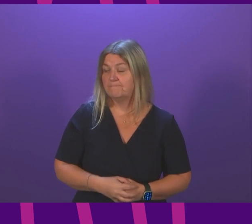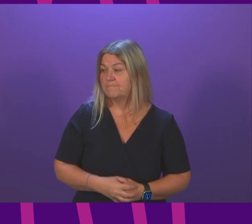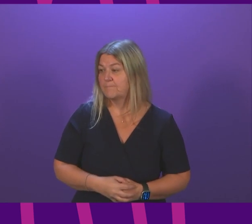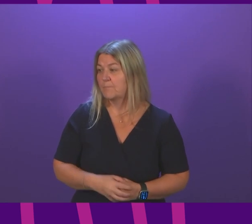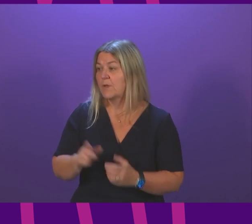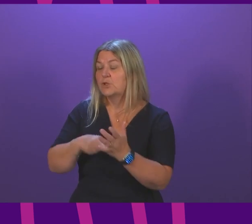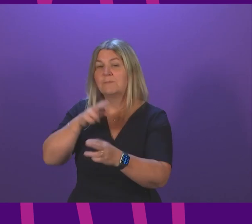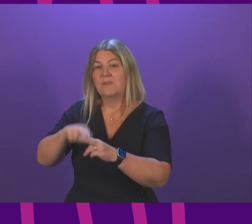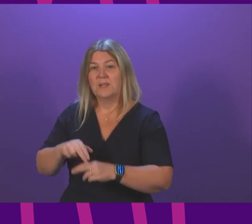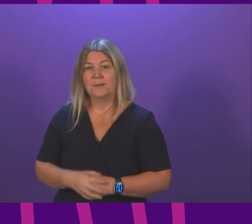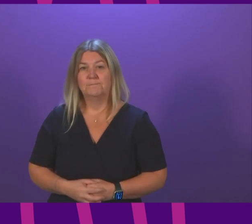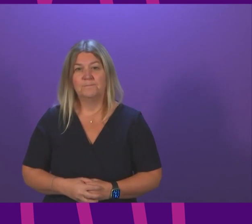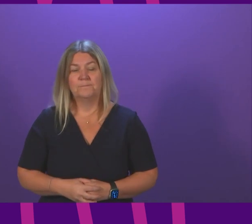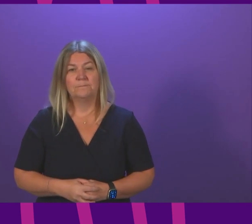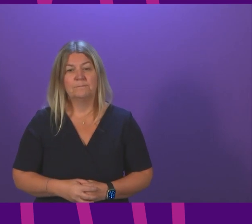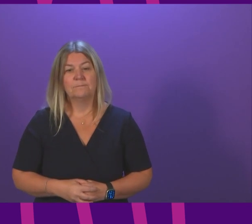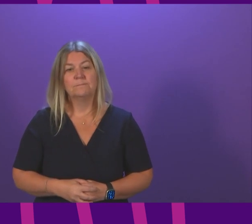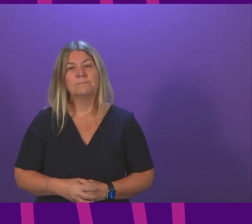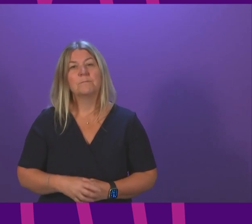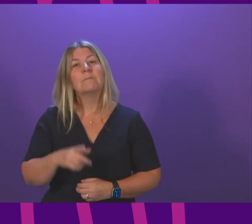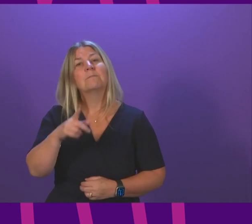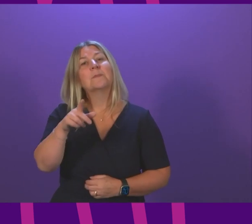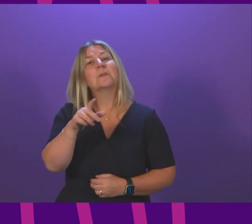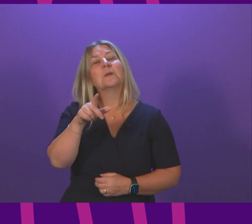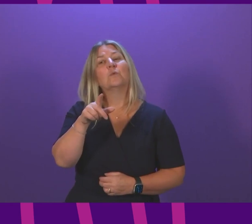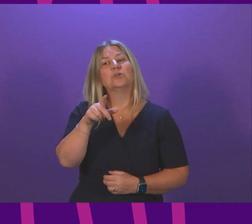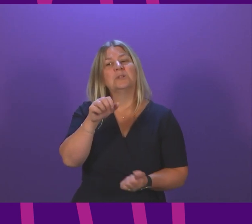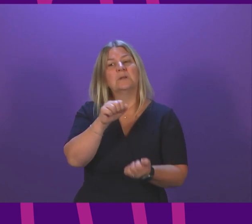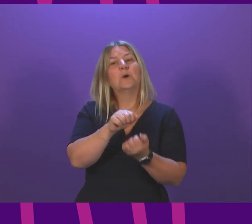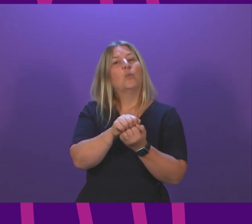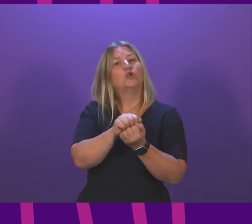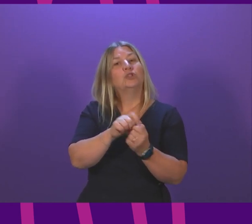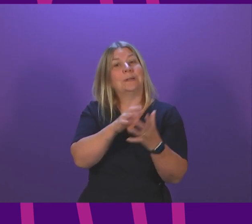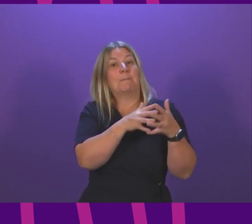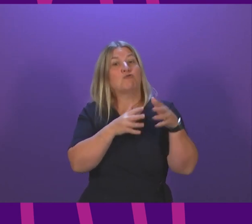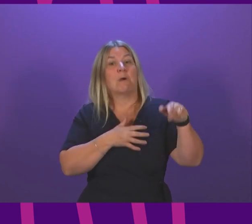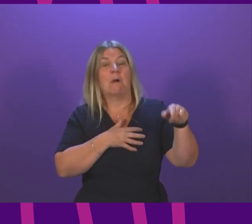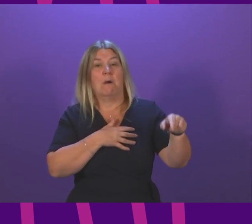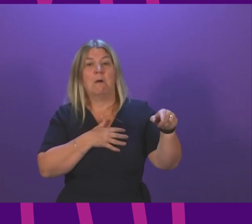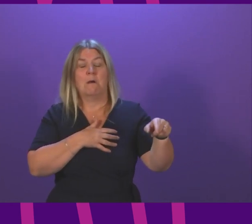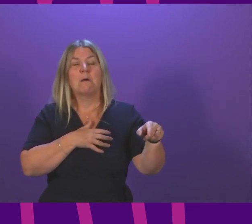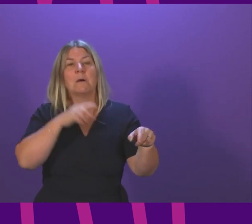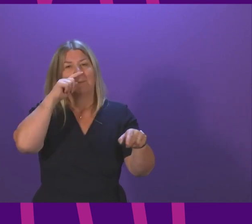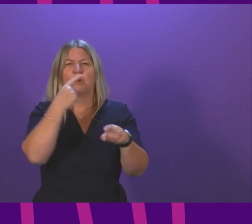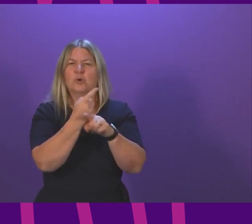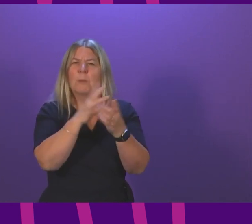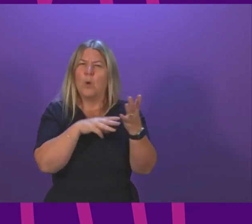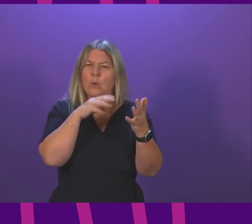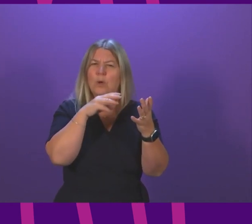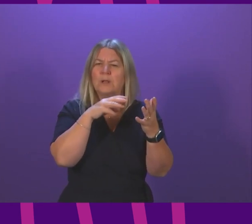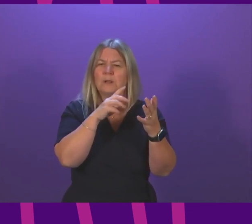presiding officer while in Washington last week Boris Johnson claimed that the US ban on imports of lamb had been lifted